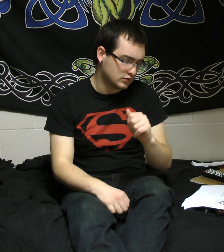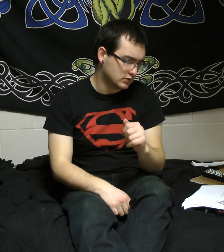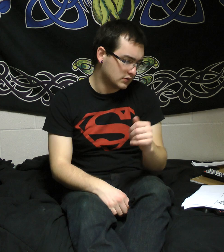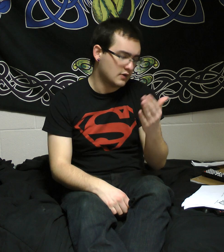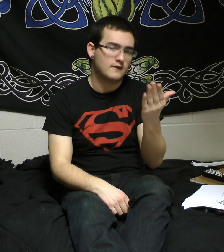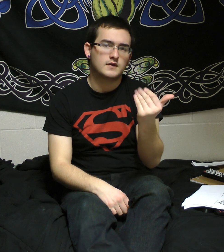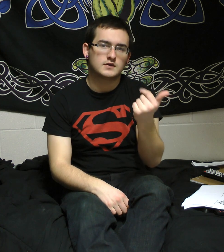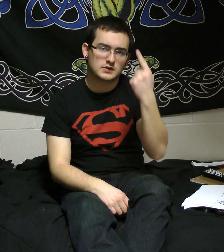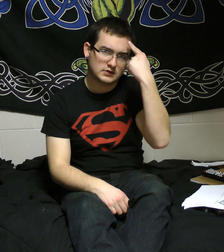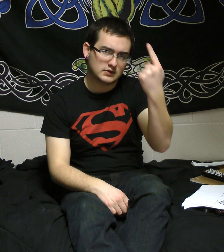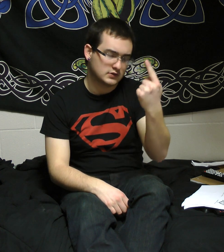now